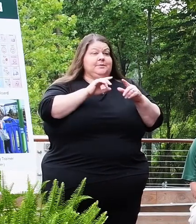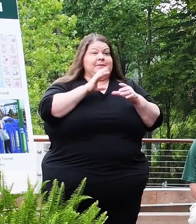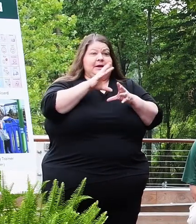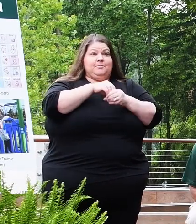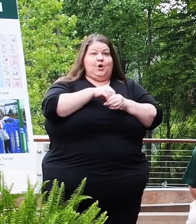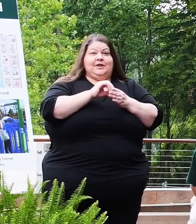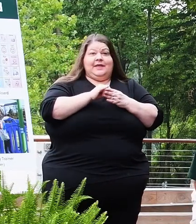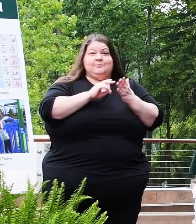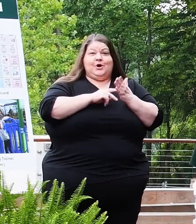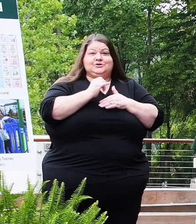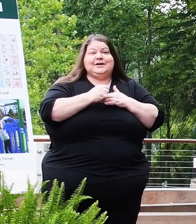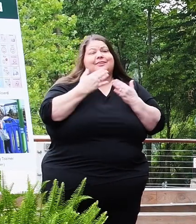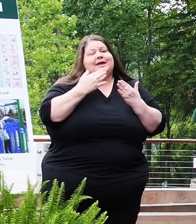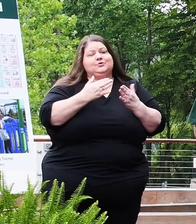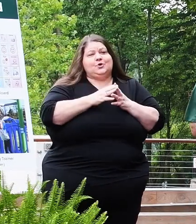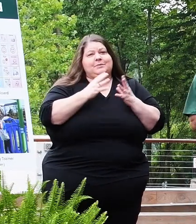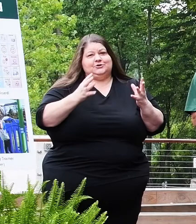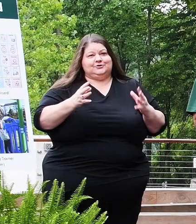Thank you very much.